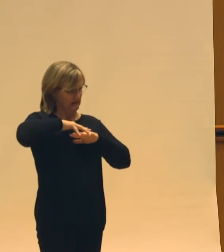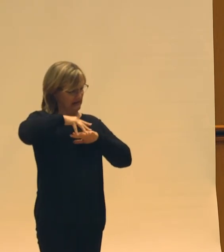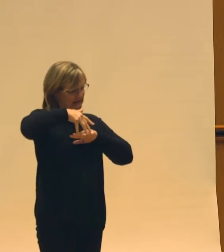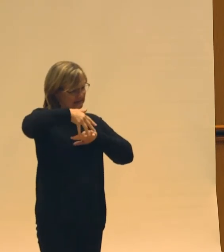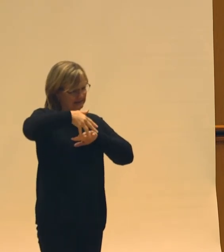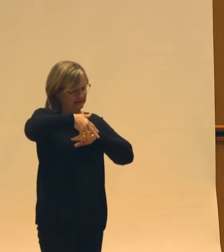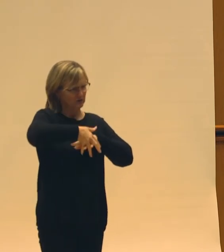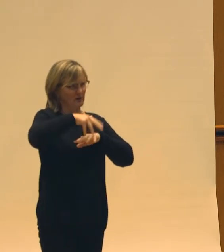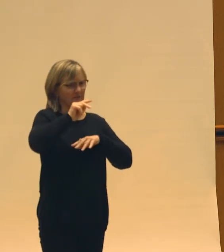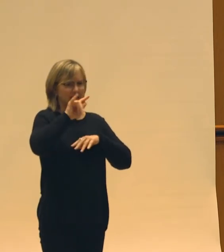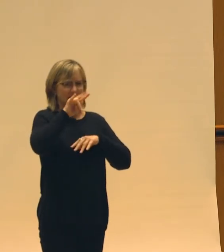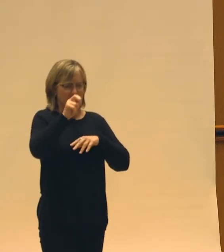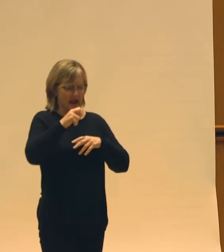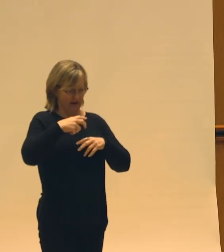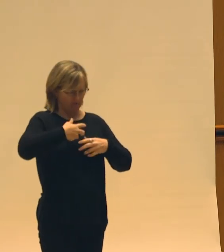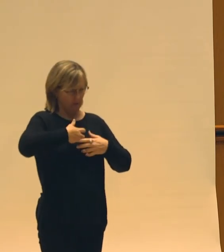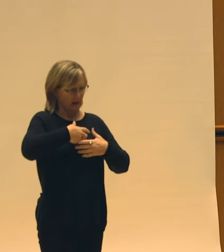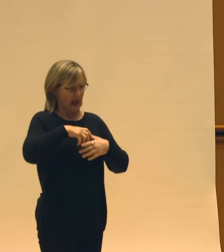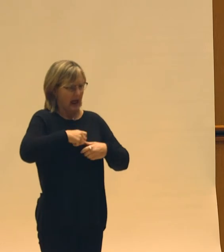these tethers apart.